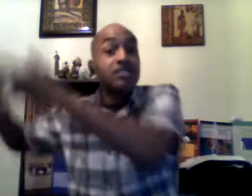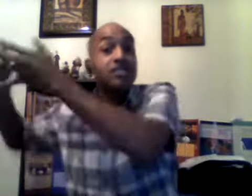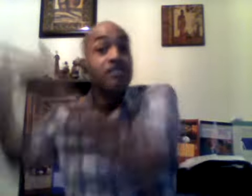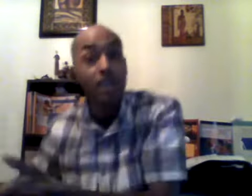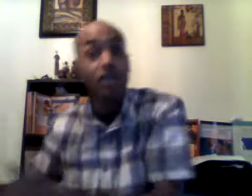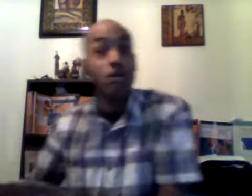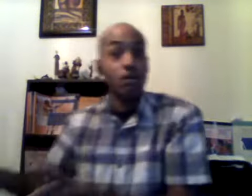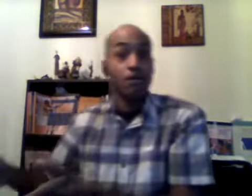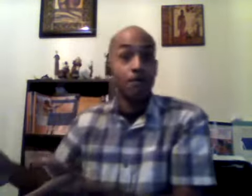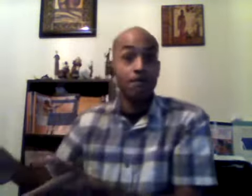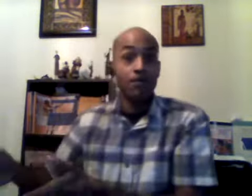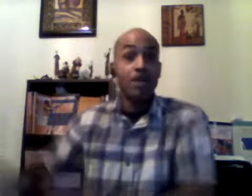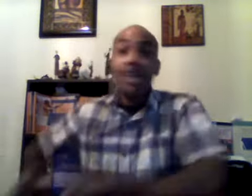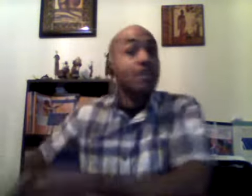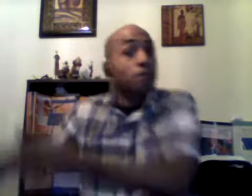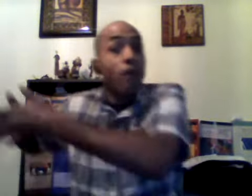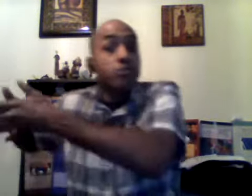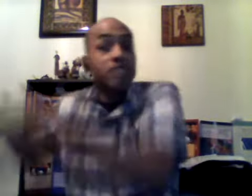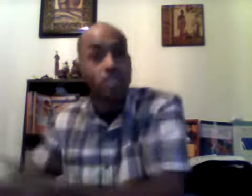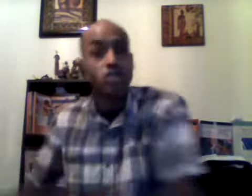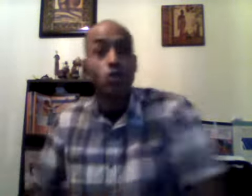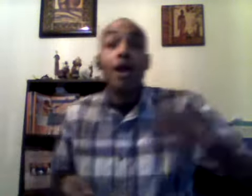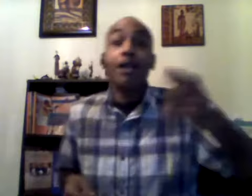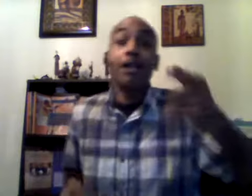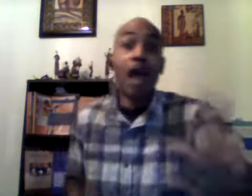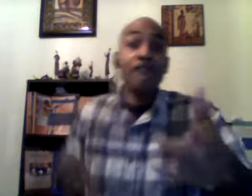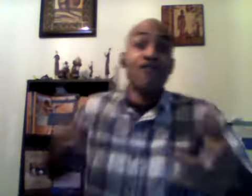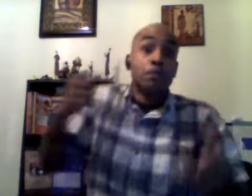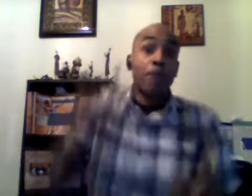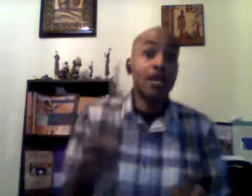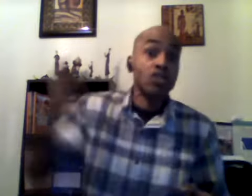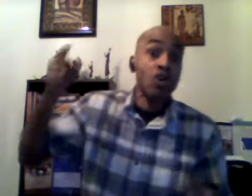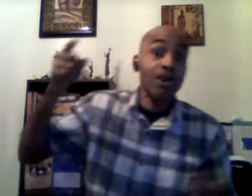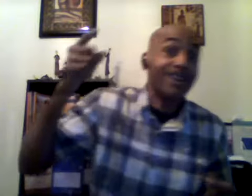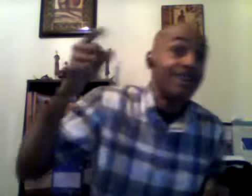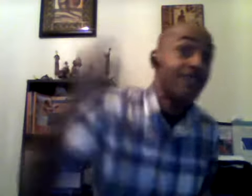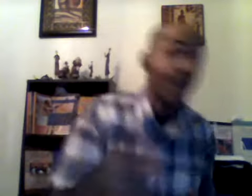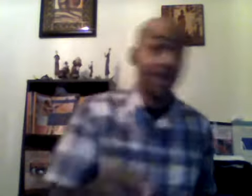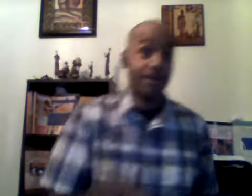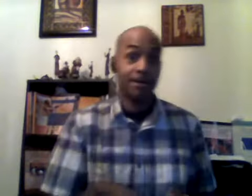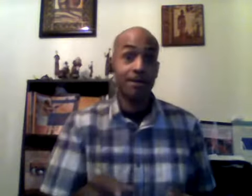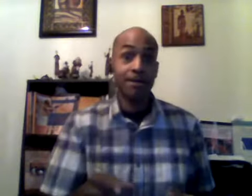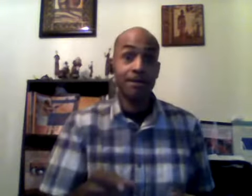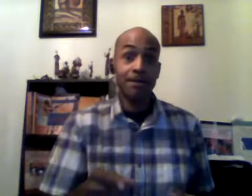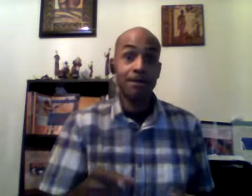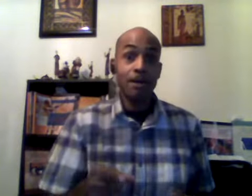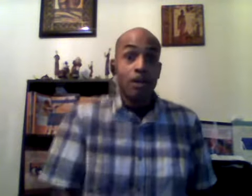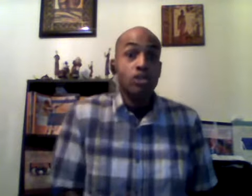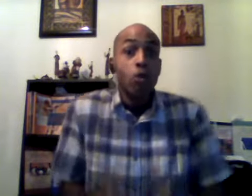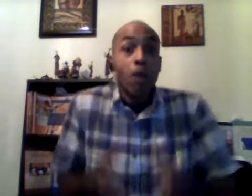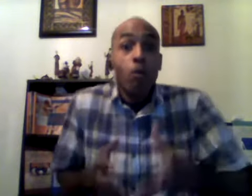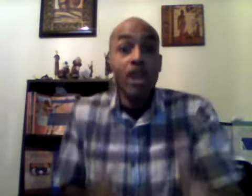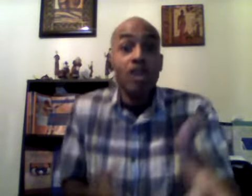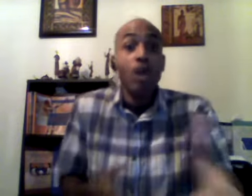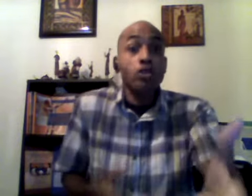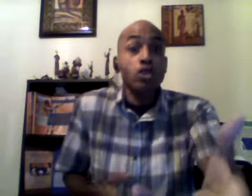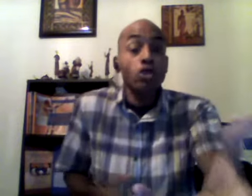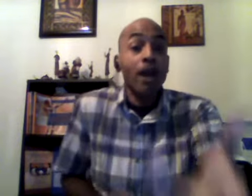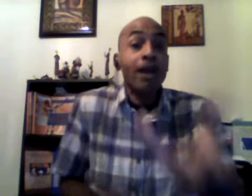still that's potential life is based on kinetic so when we go to a